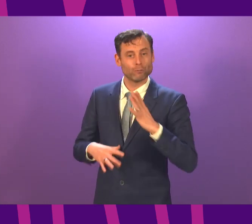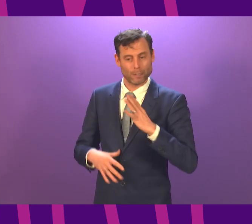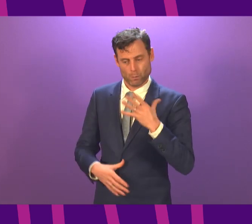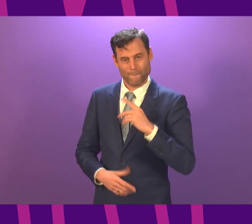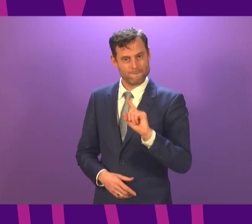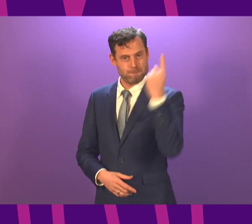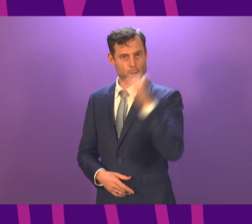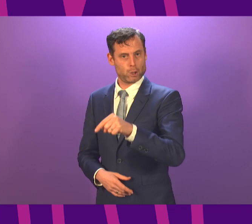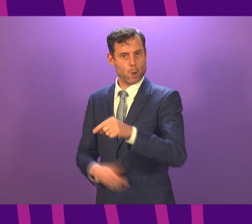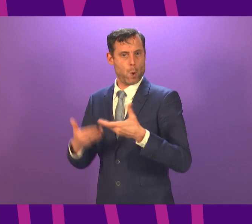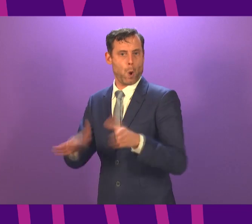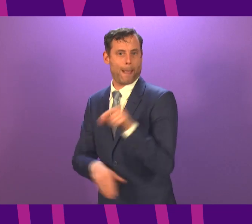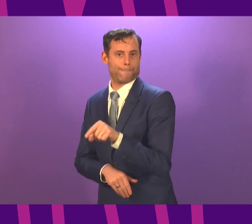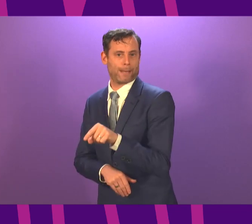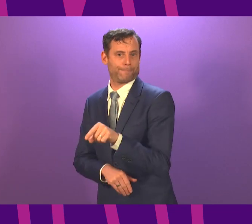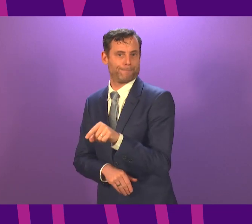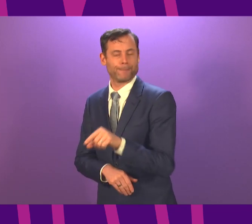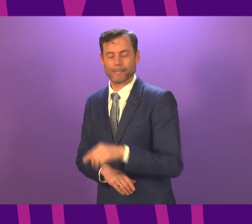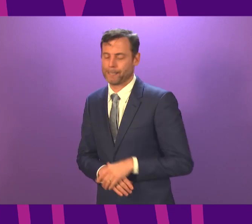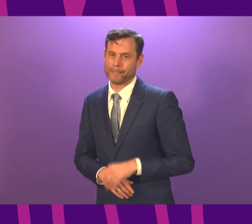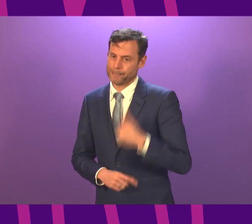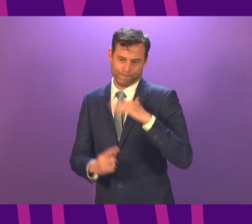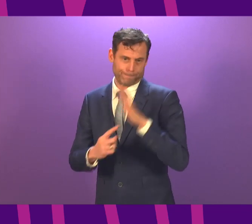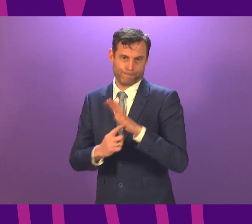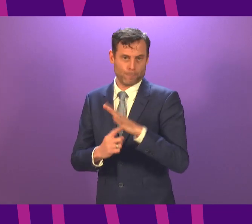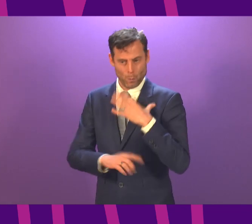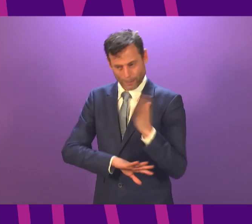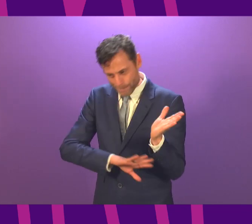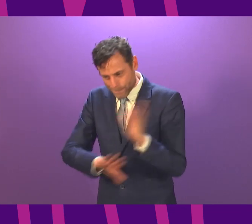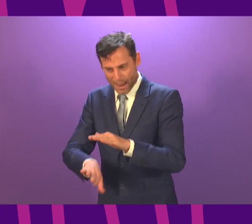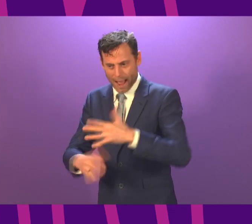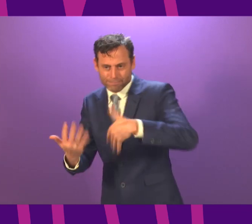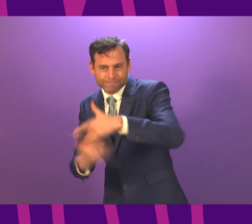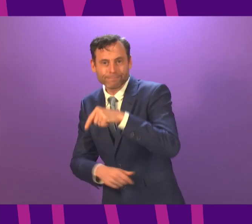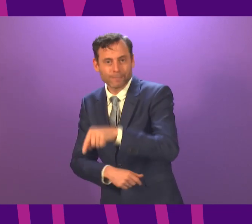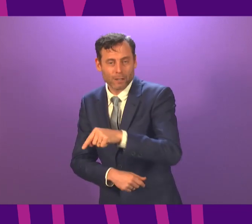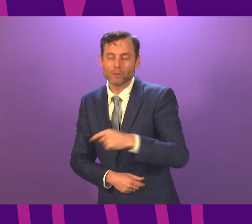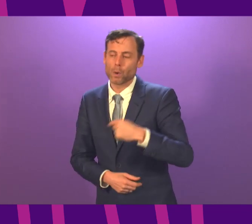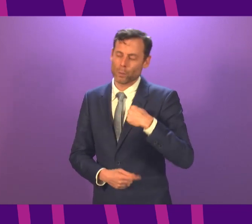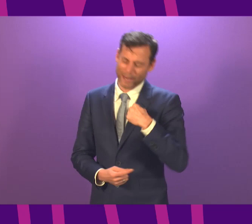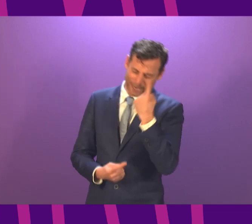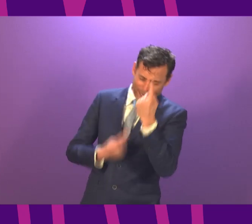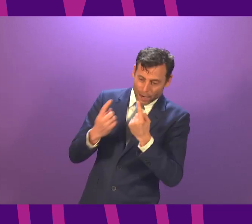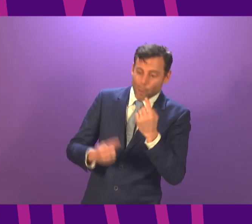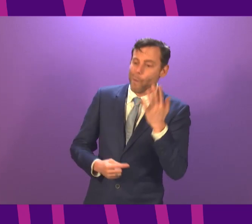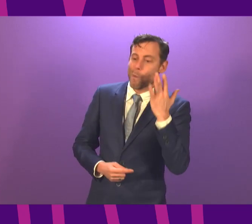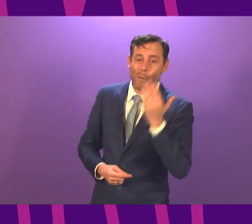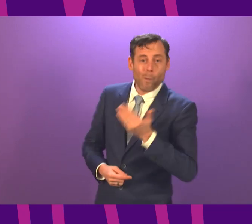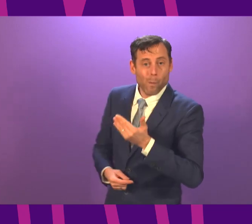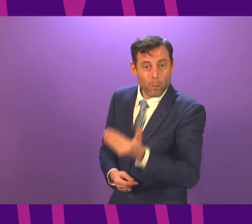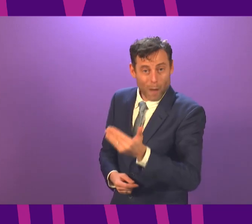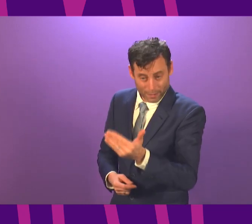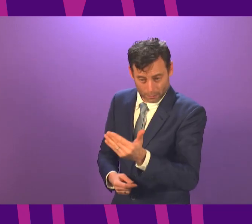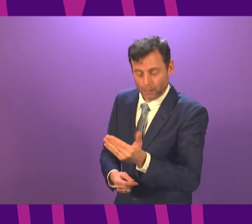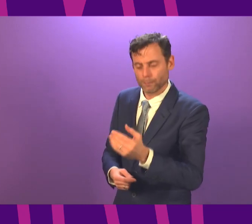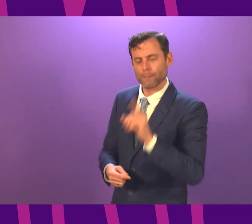latest period of lockdown. They remain our priority. That is why we are considering whether and to what extent, consistent